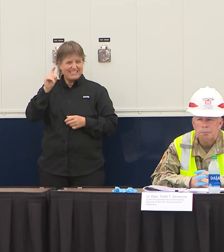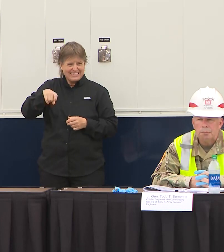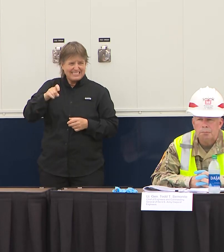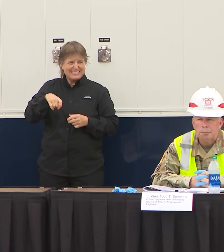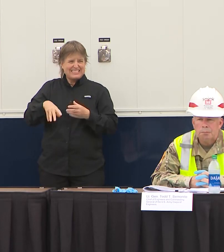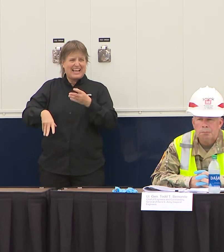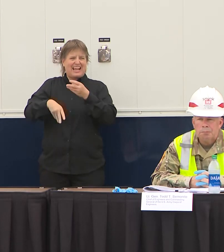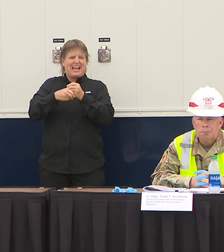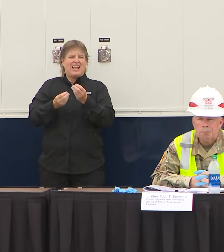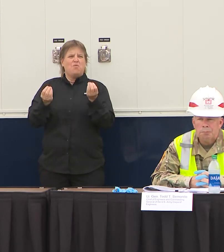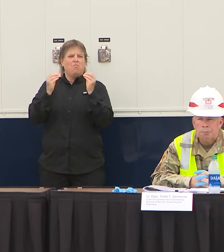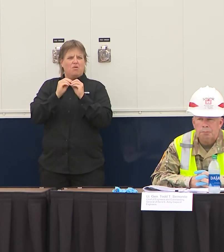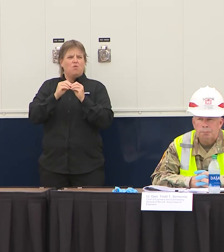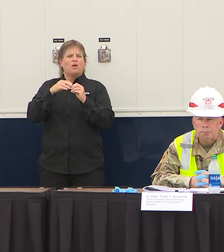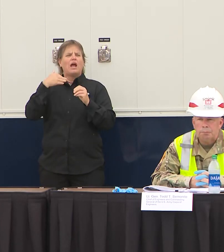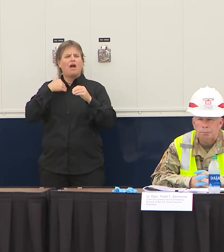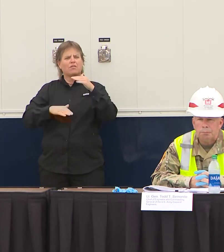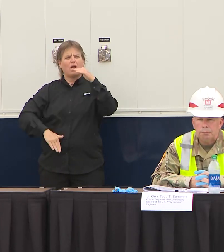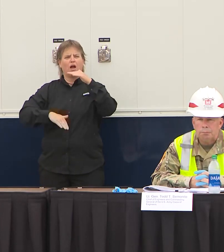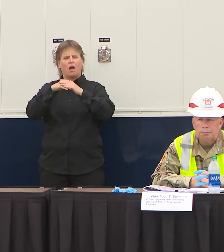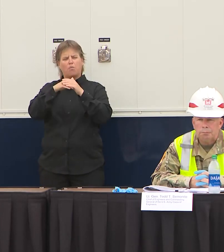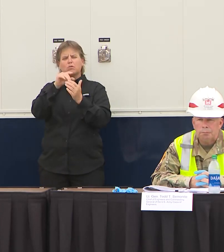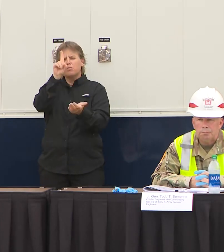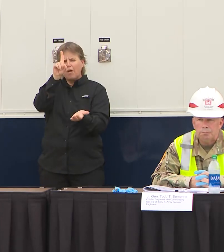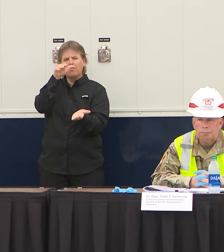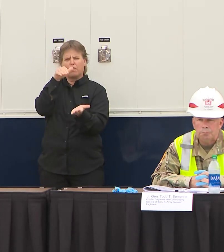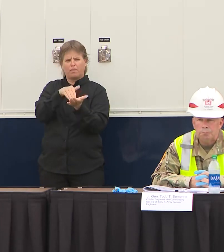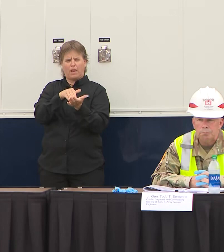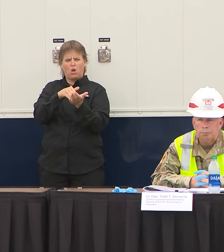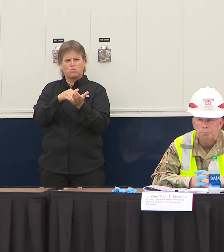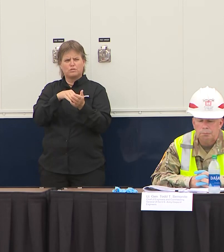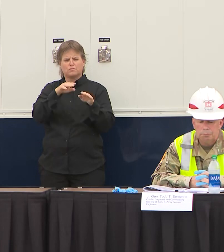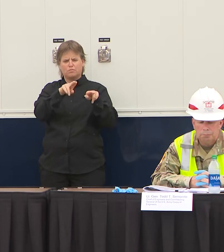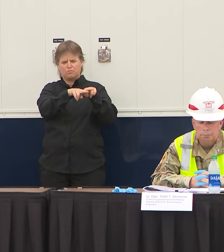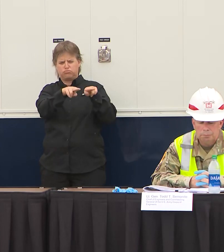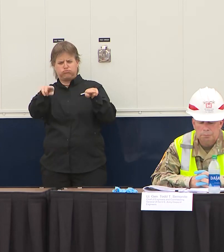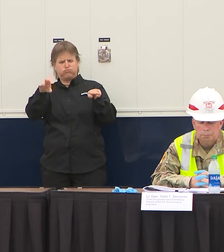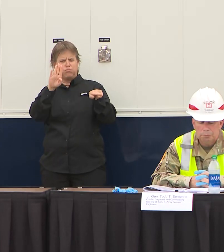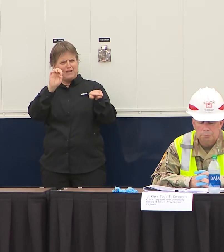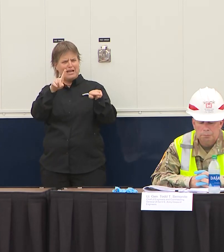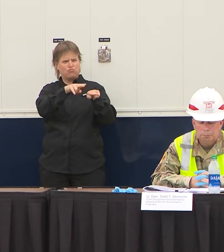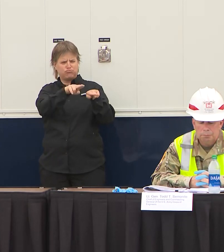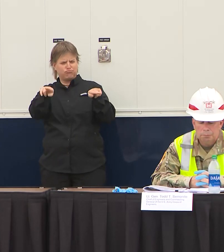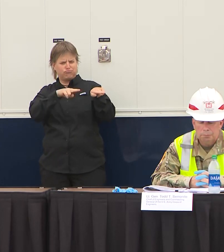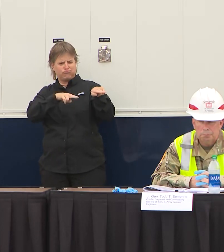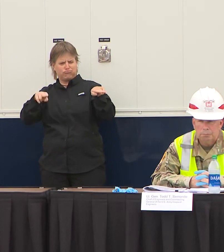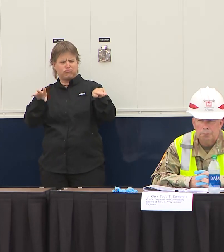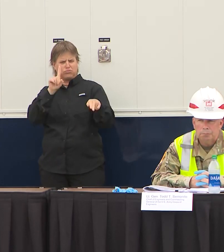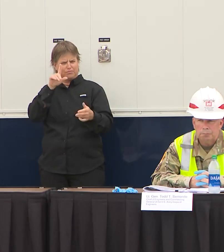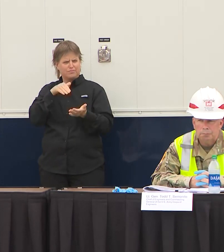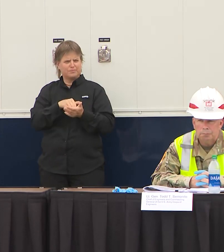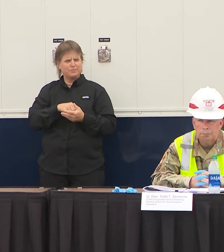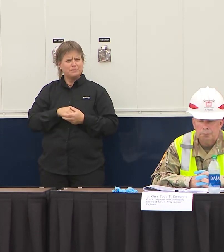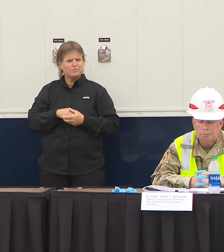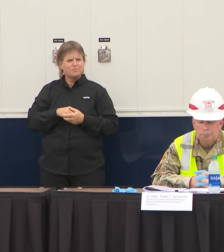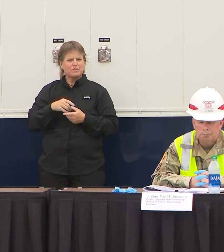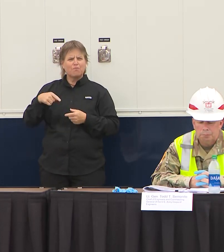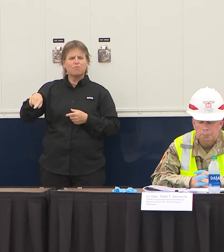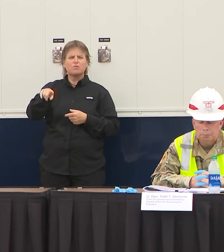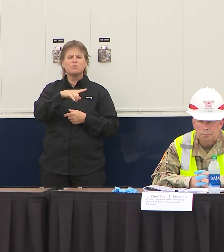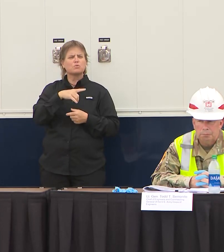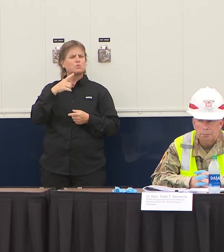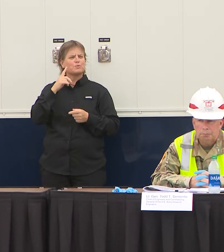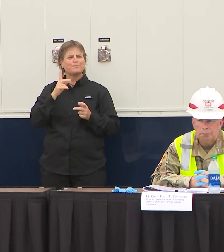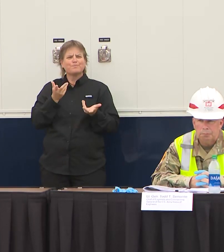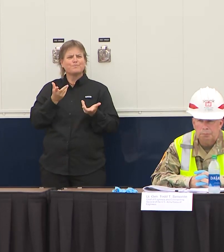in addition to contract staff of doctors nurses certified nurse assistants respiratory therapists and other medical personnel the facility